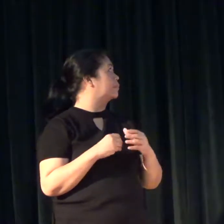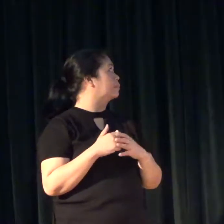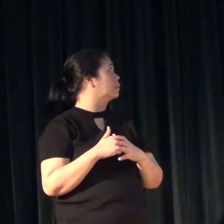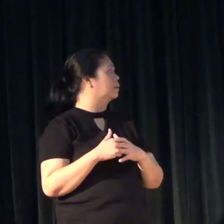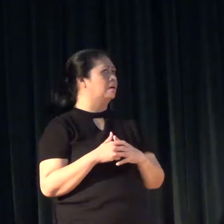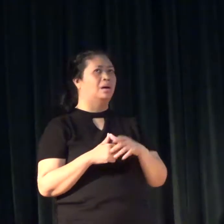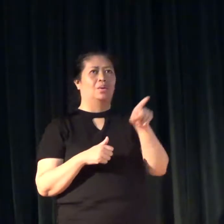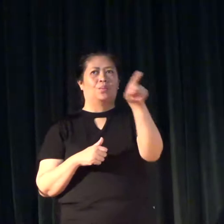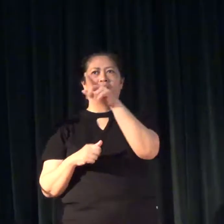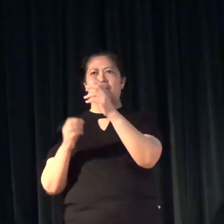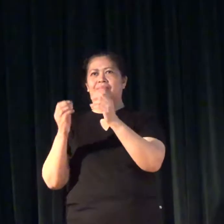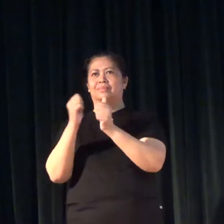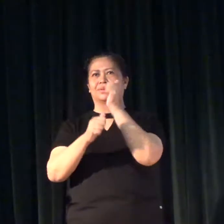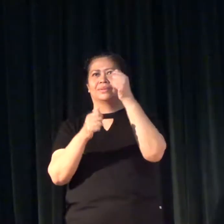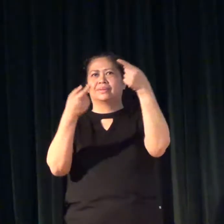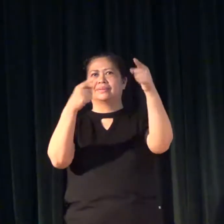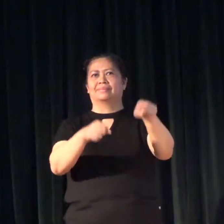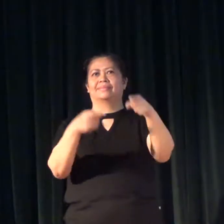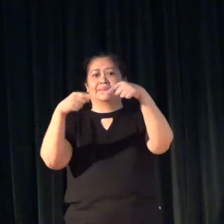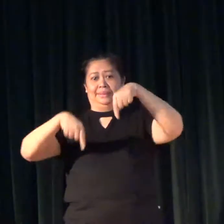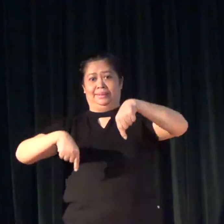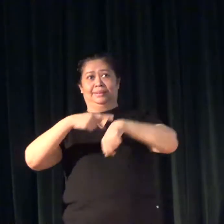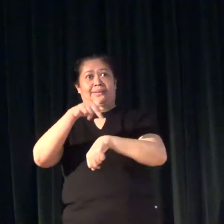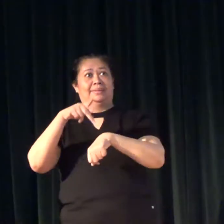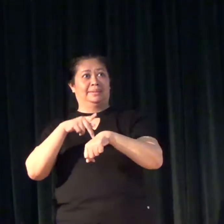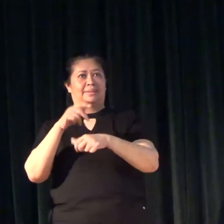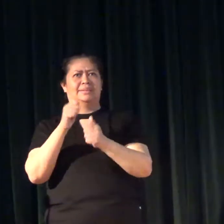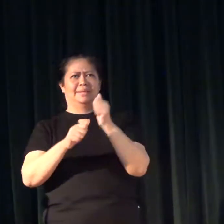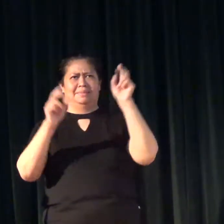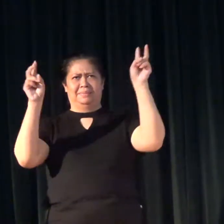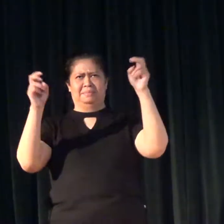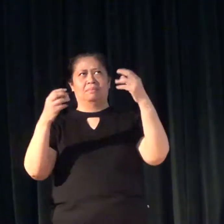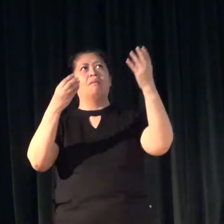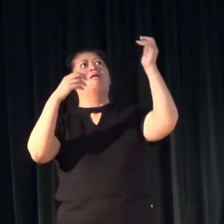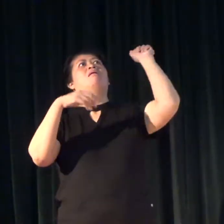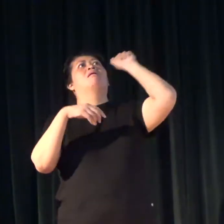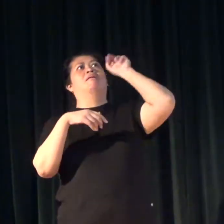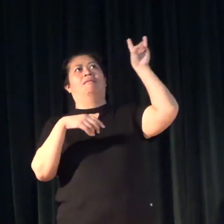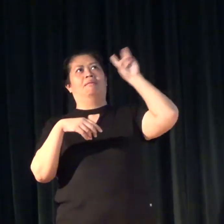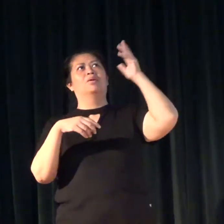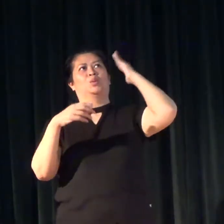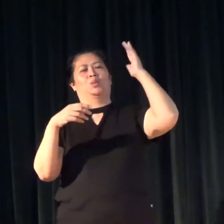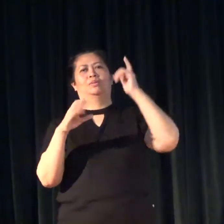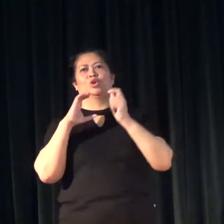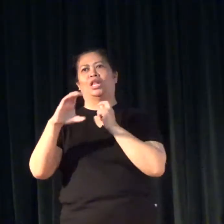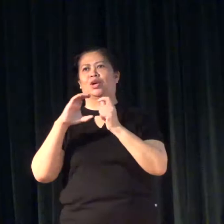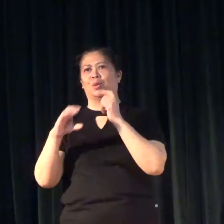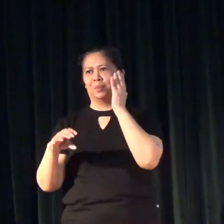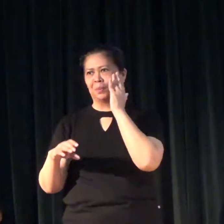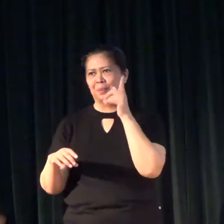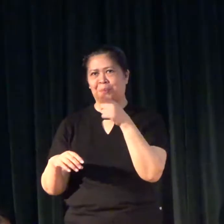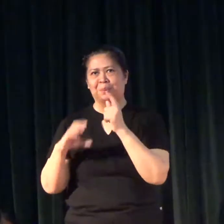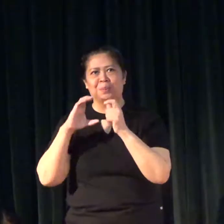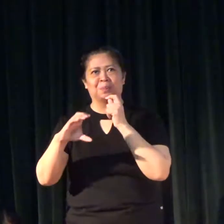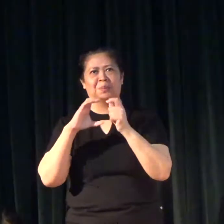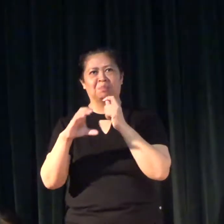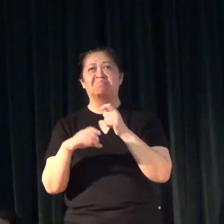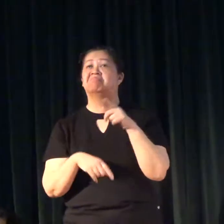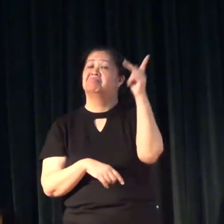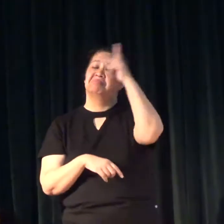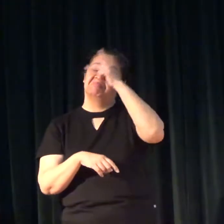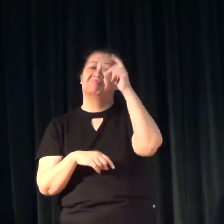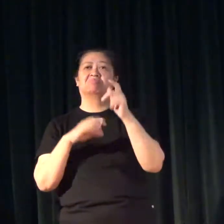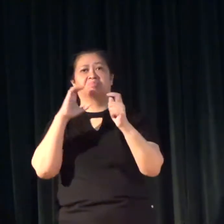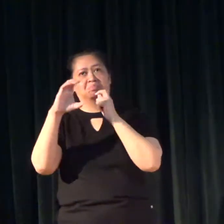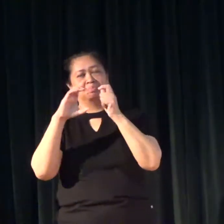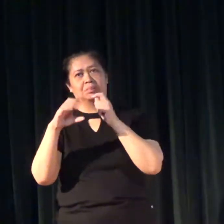What usually happens is here in the Philippines we have been known to practice total pong as a philosophy